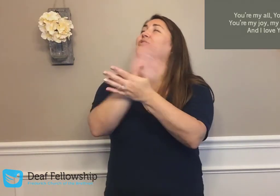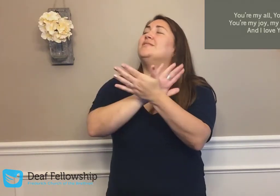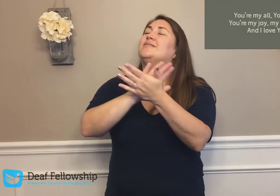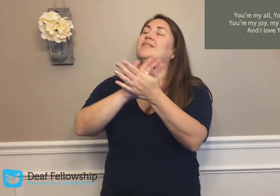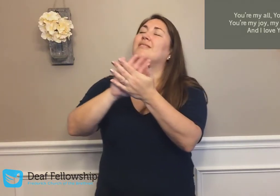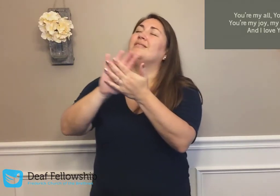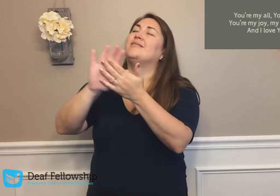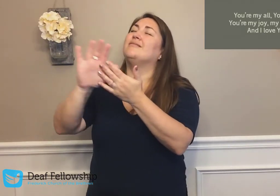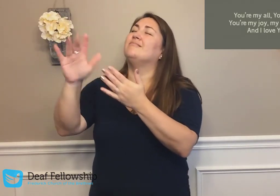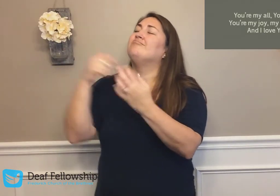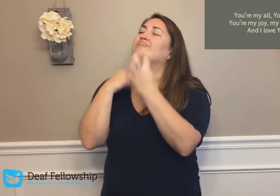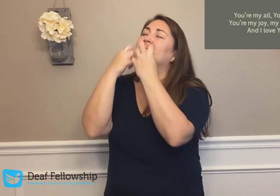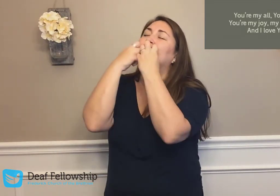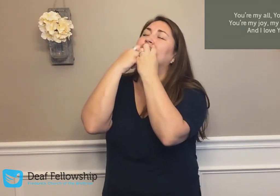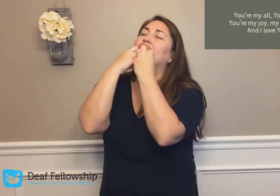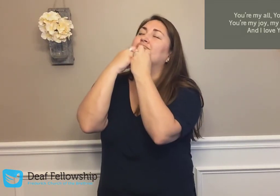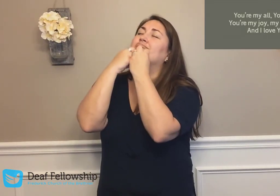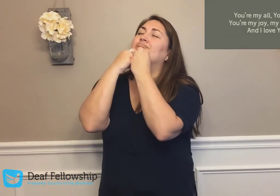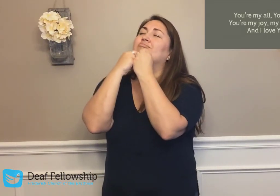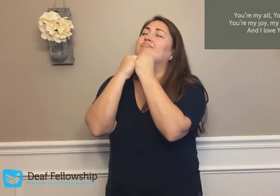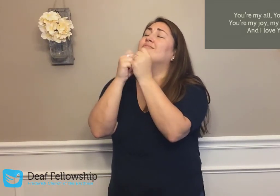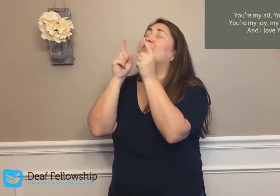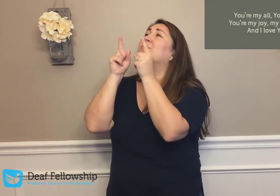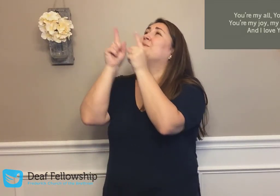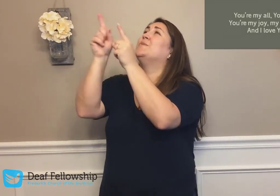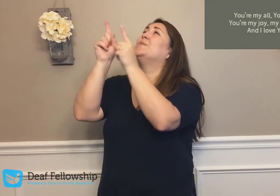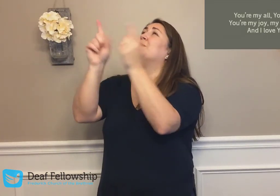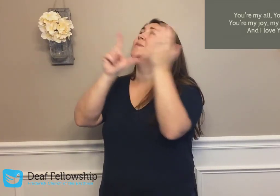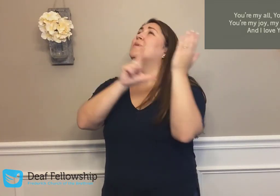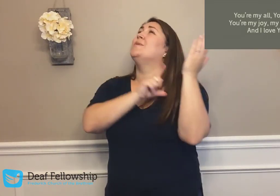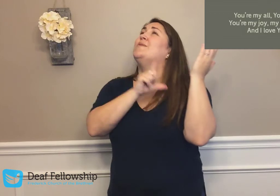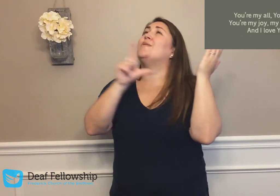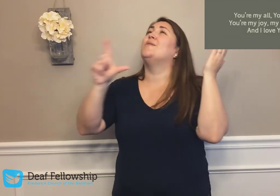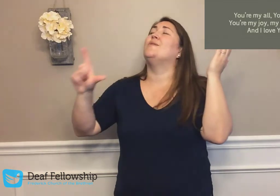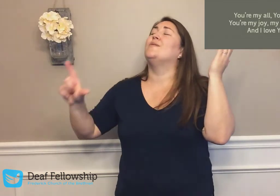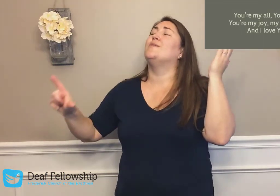And I love You, Lord